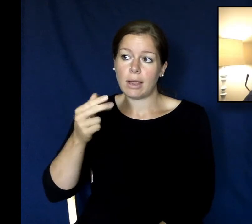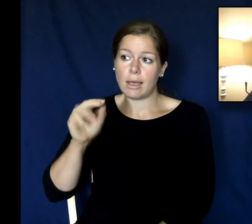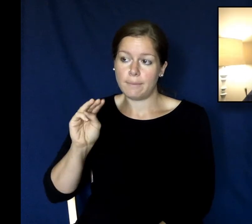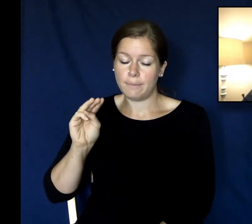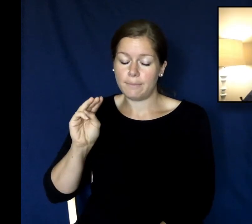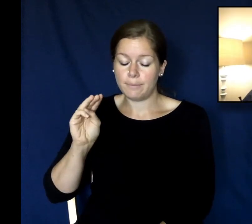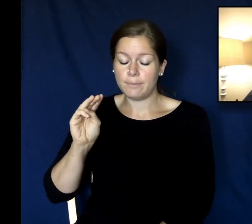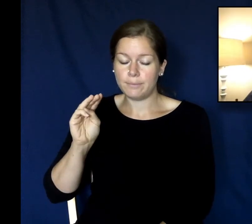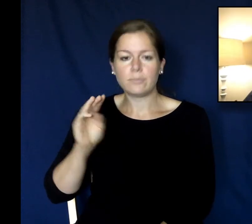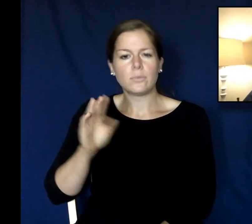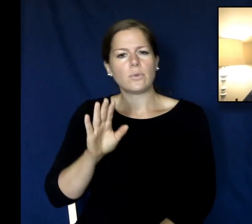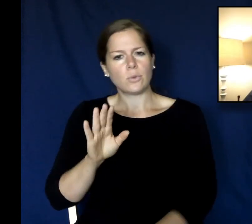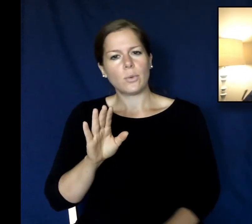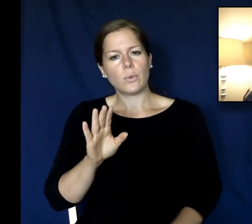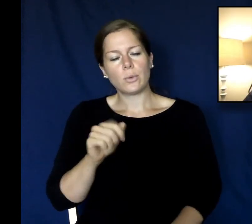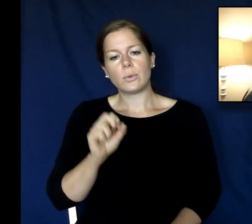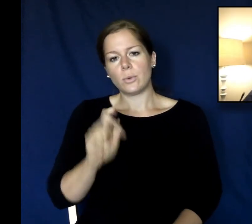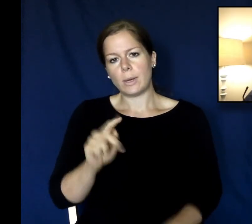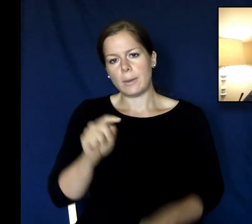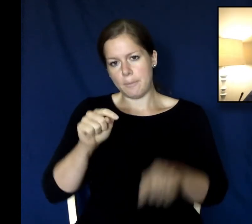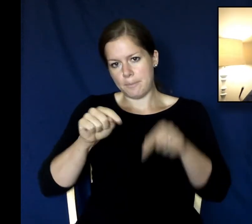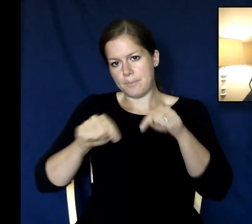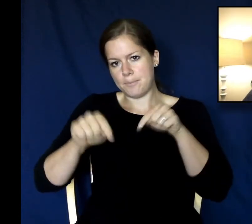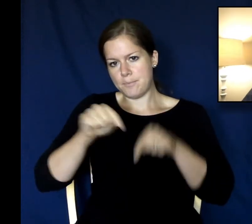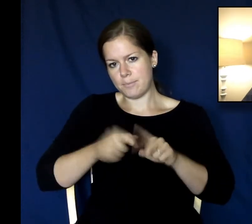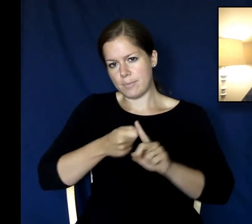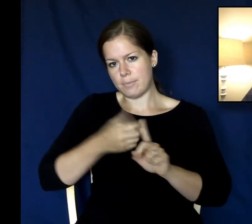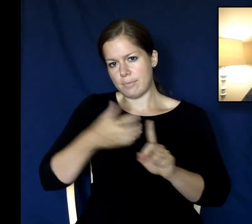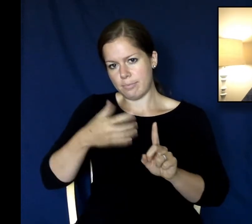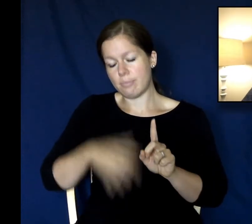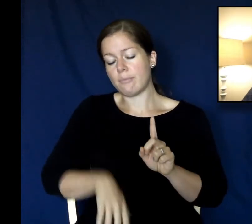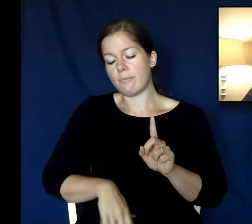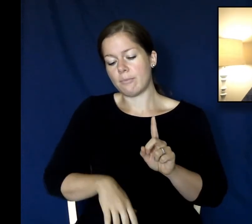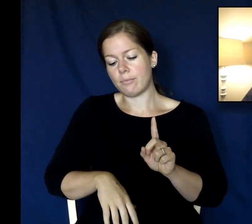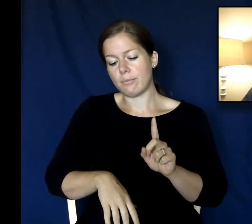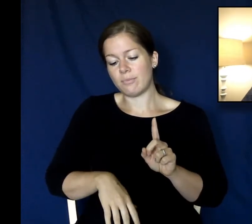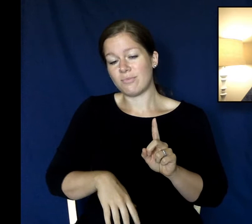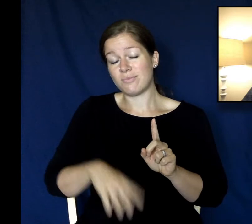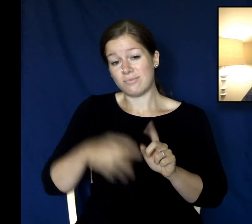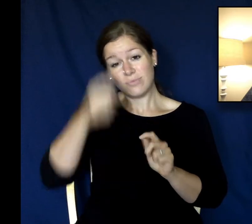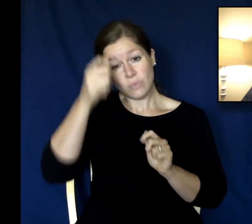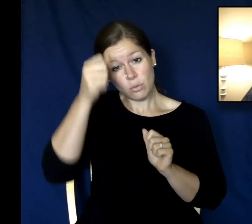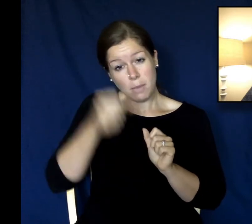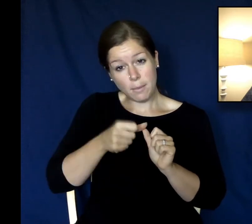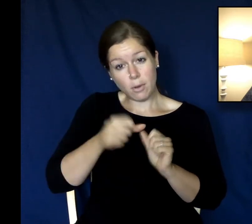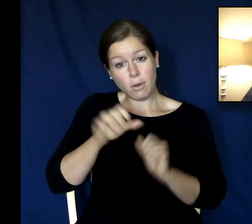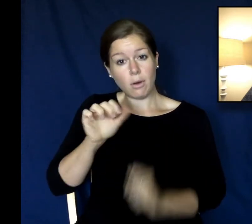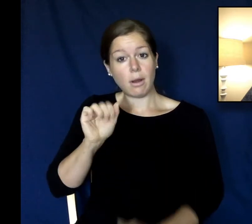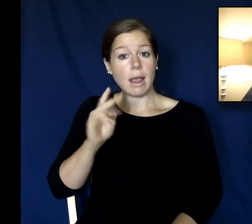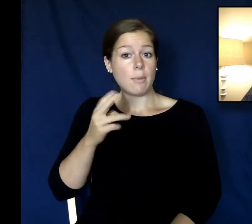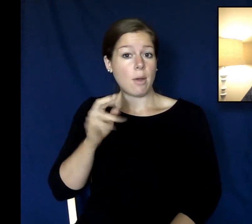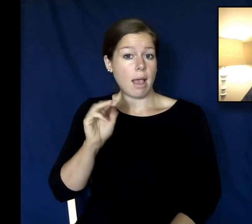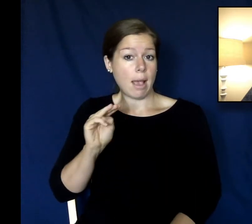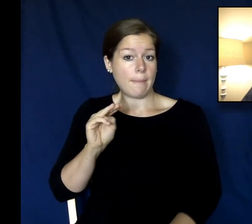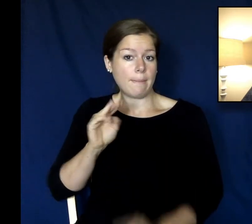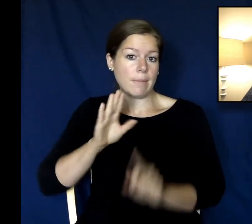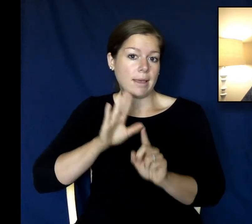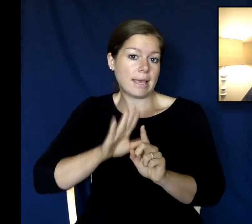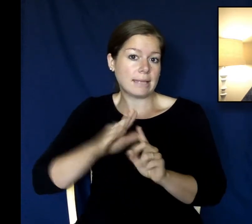is you know leads to a couple different points so there's a lineage here so a promise of Abraham of Abraham falls upon